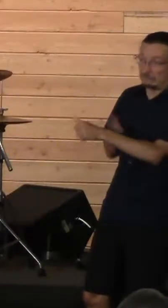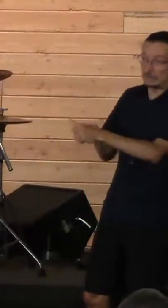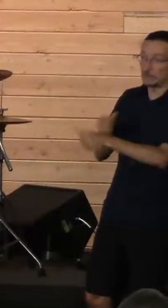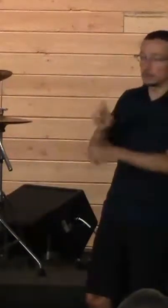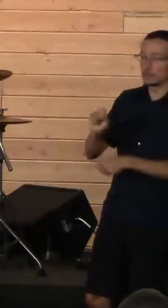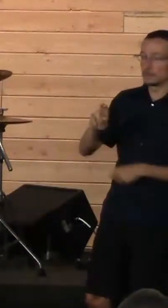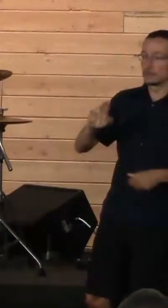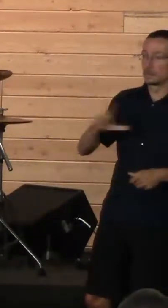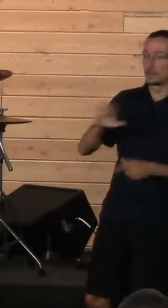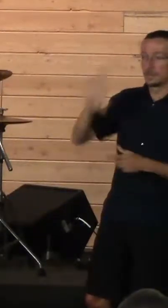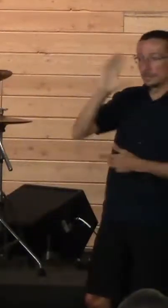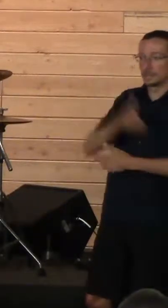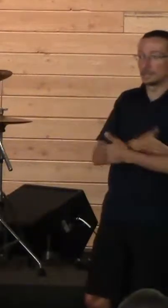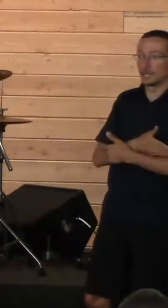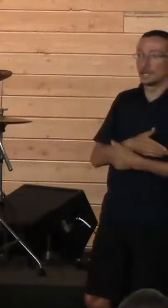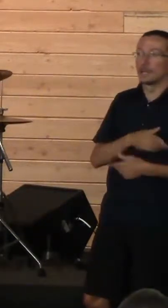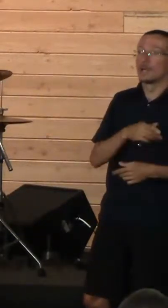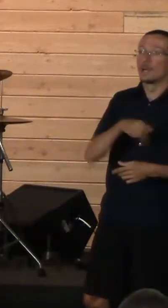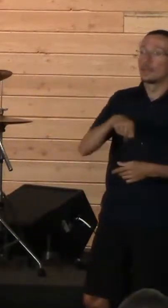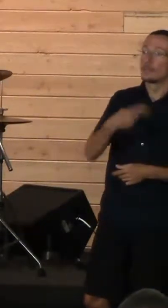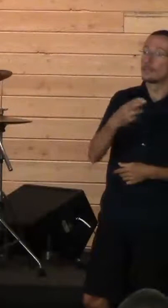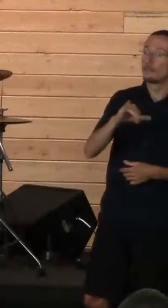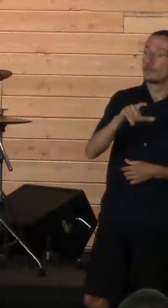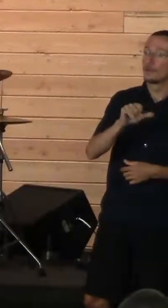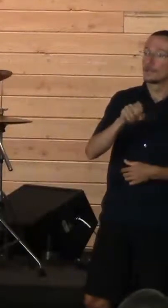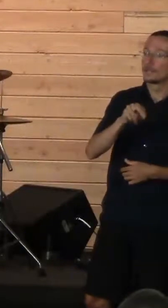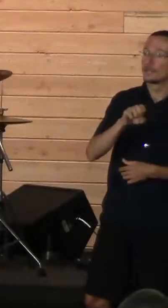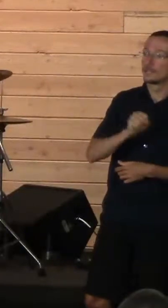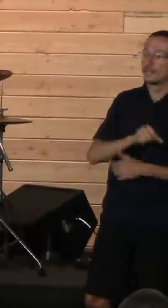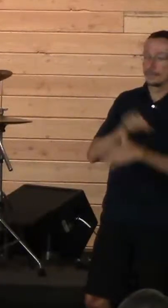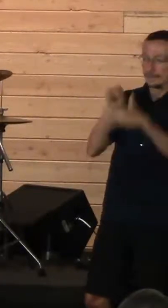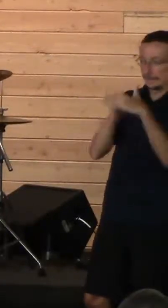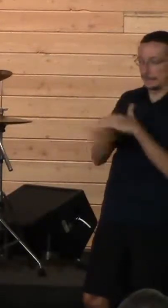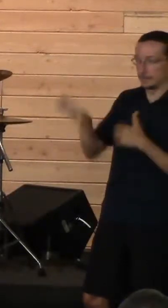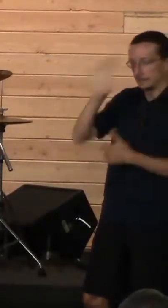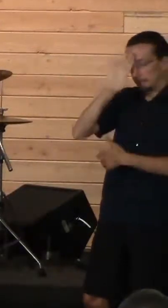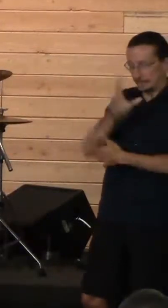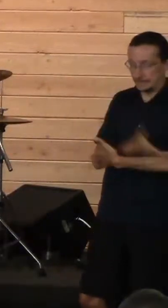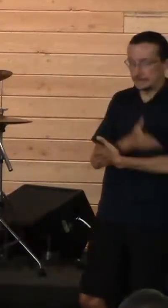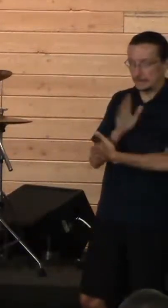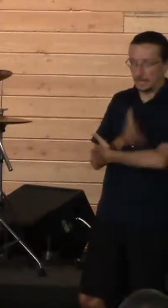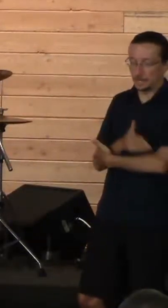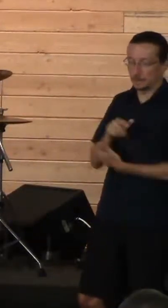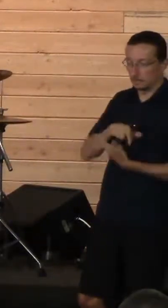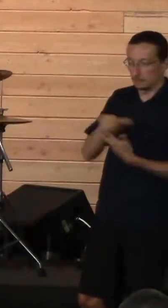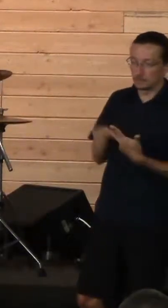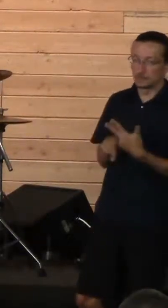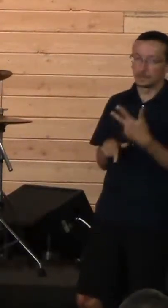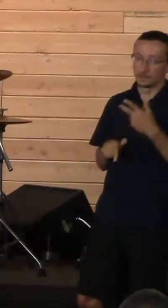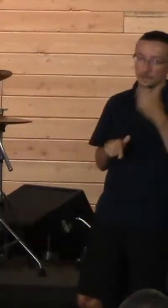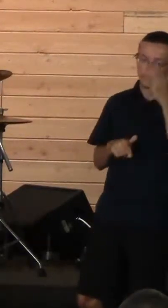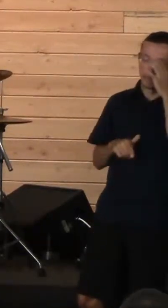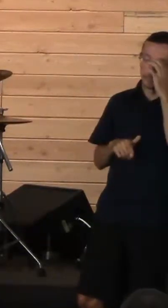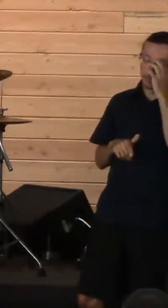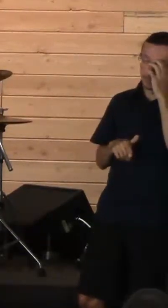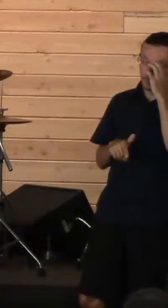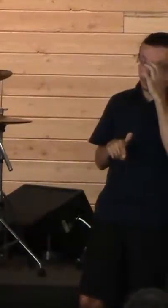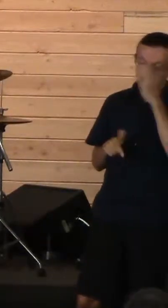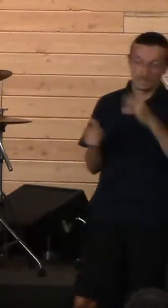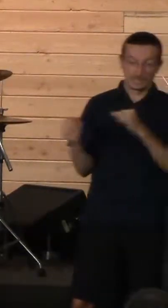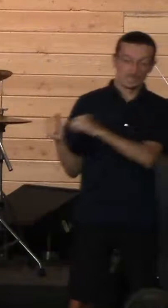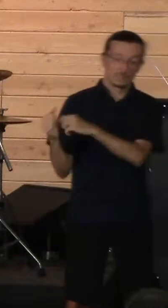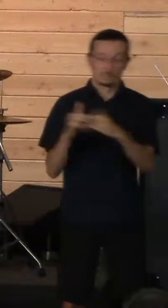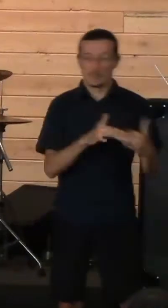and the Philistines killed Jonathan, Abinadab, and Malchishua, Saul's sons. The battle became fierce